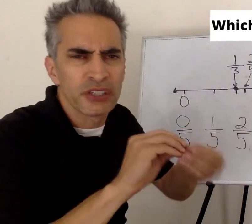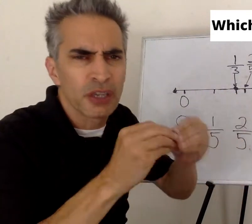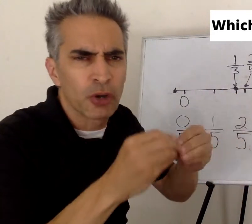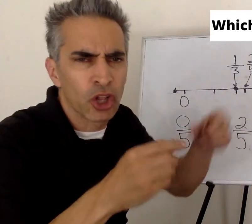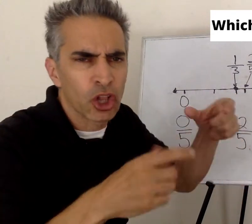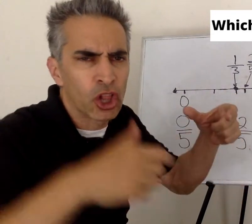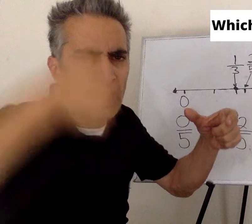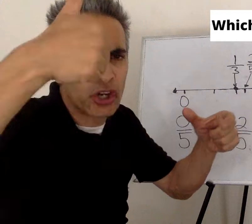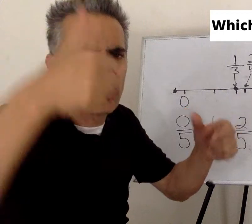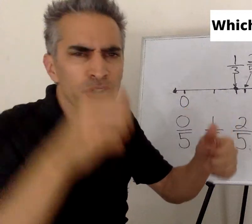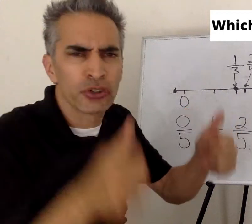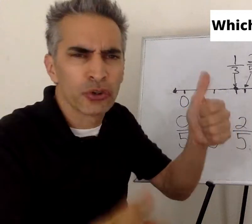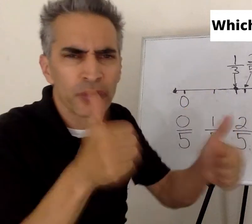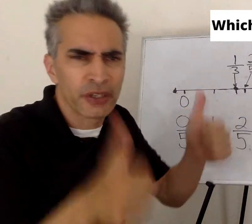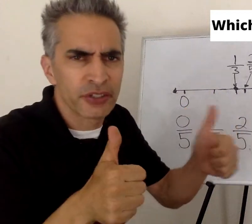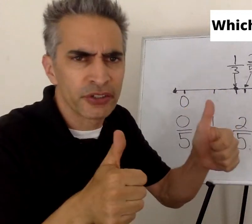Which number is larger?